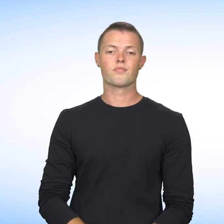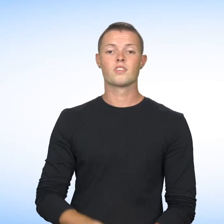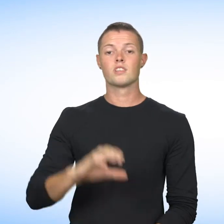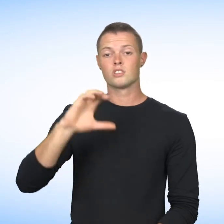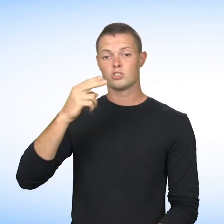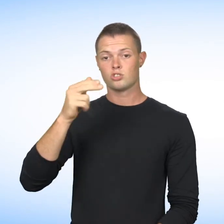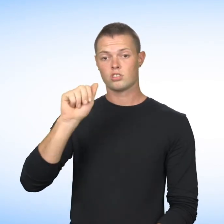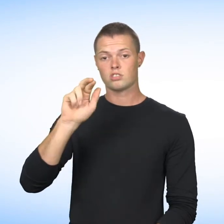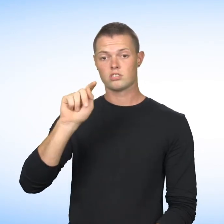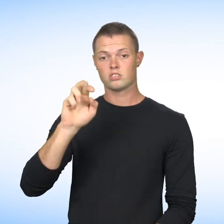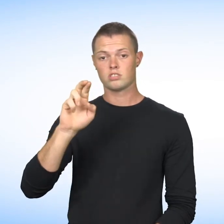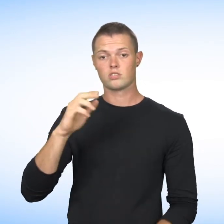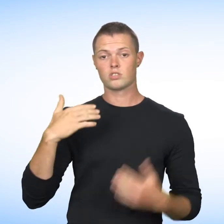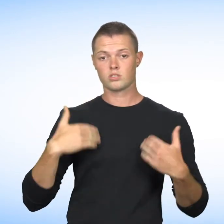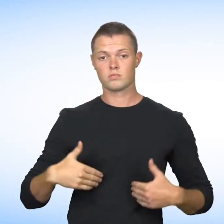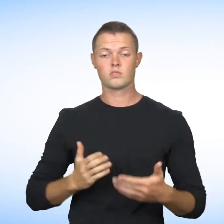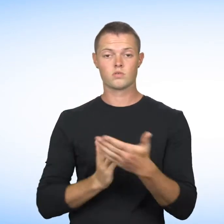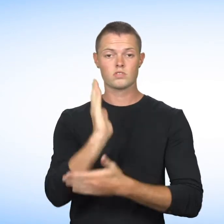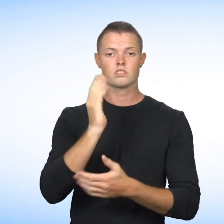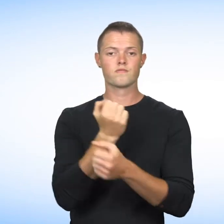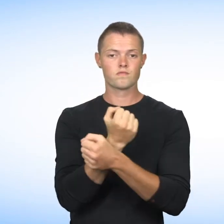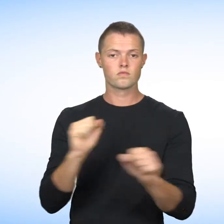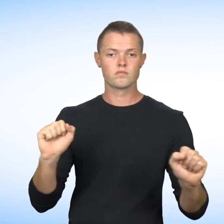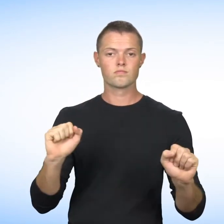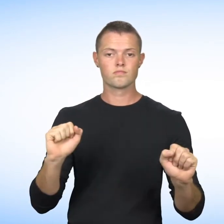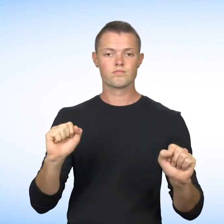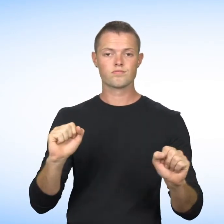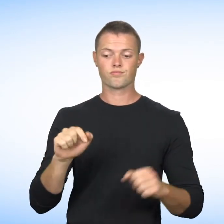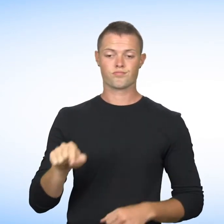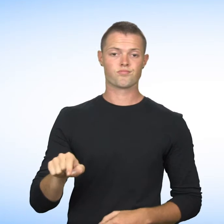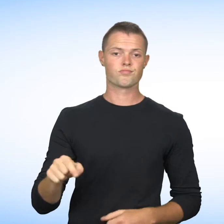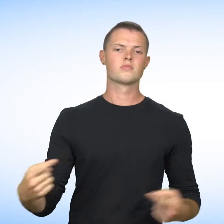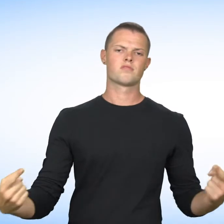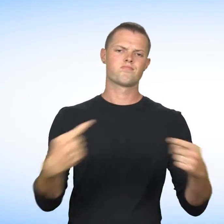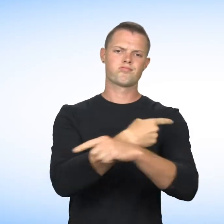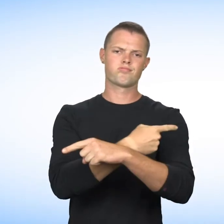These situations are contrary to the Charter of Human Rights and Freedoms.